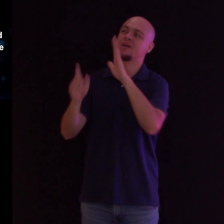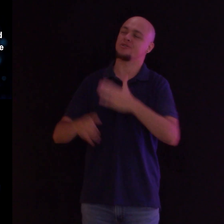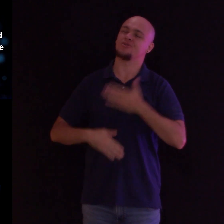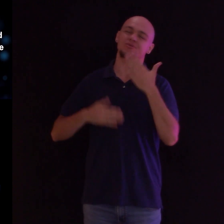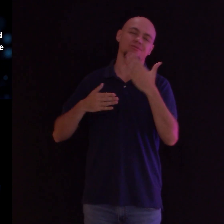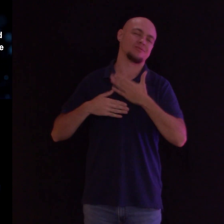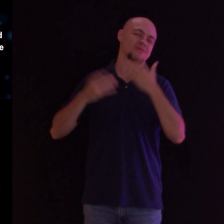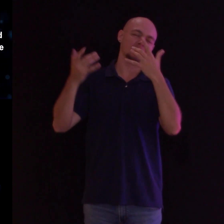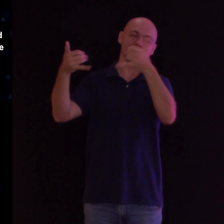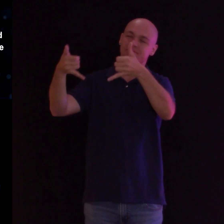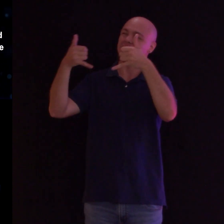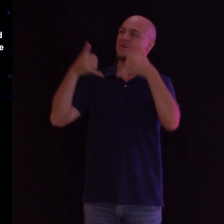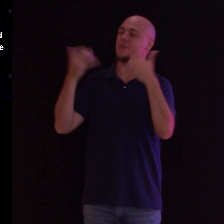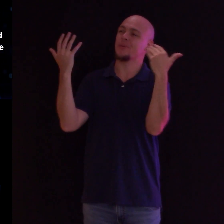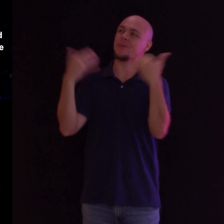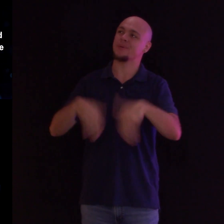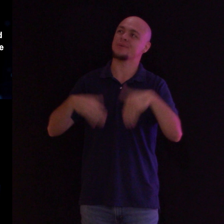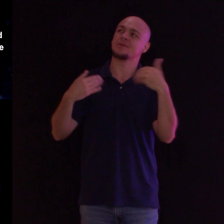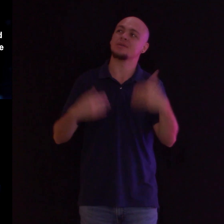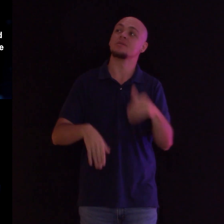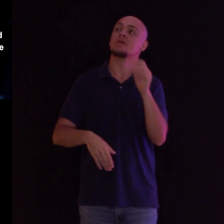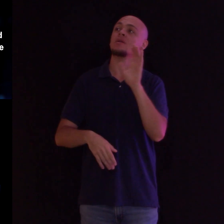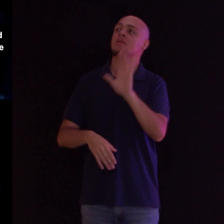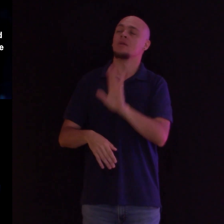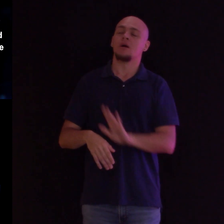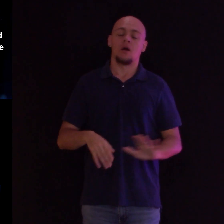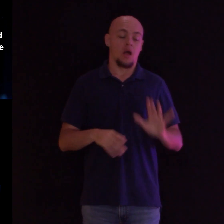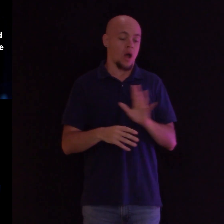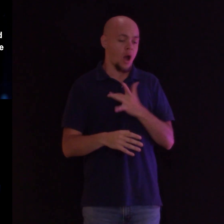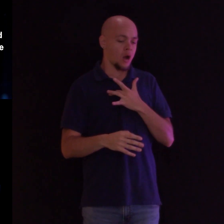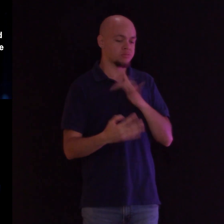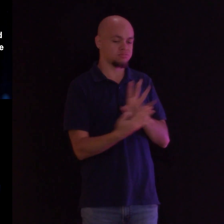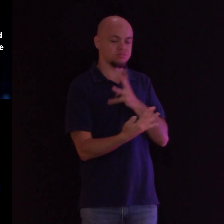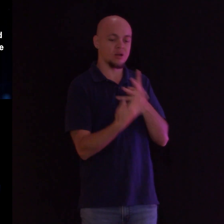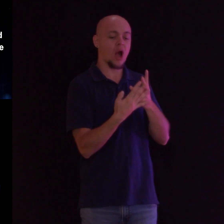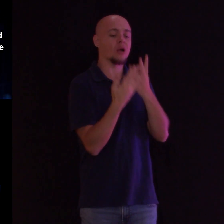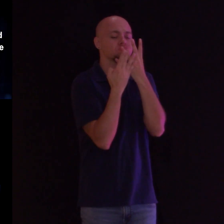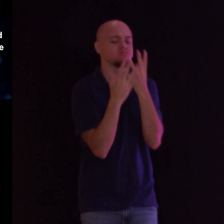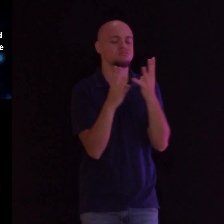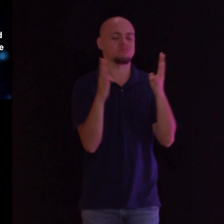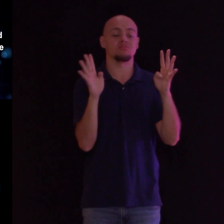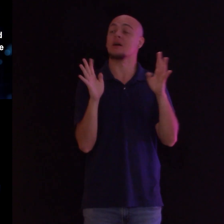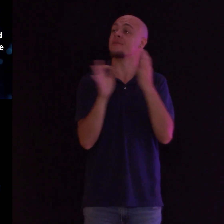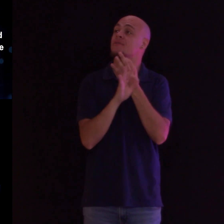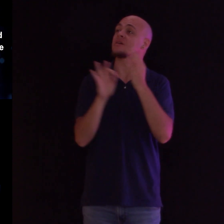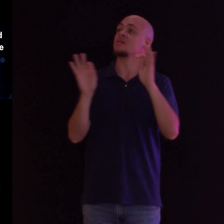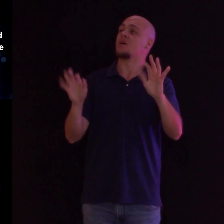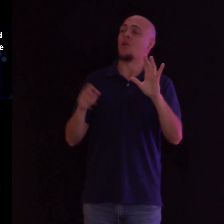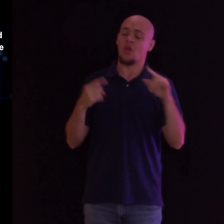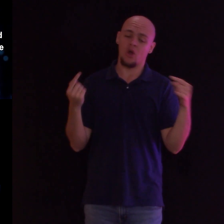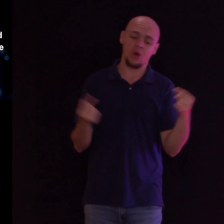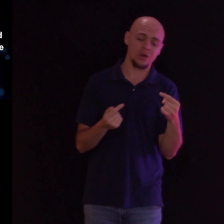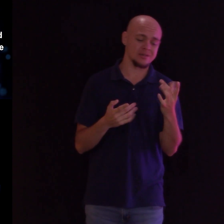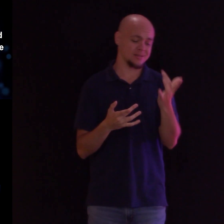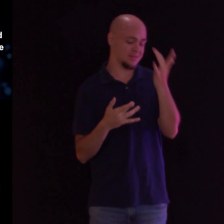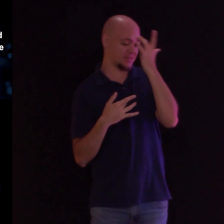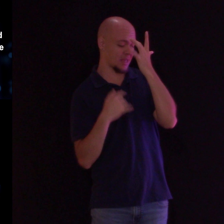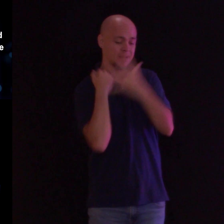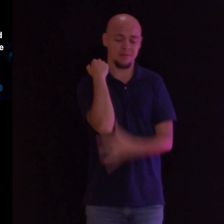To see the captive hearts released, the hurt, sick, the poor at peace